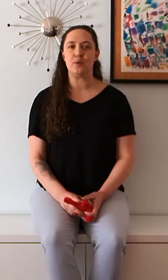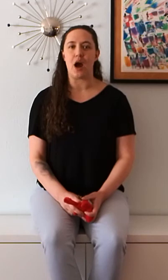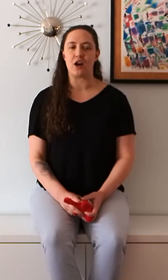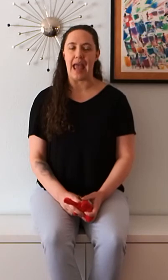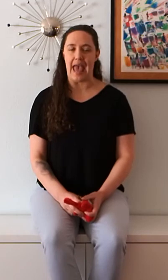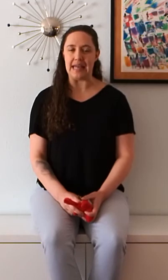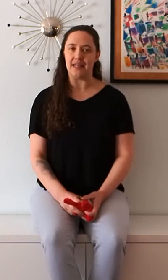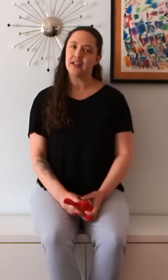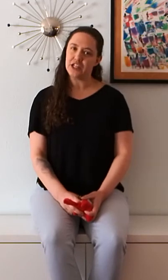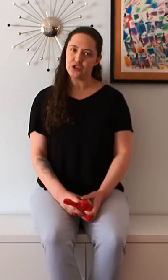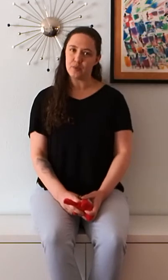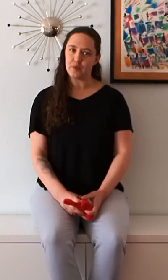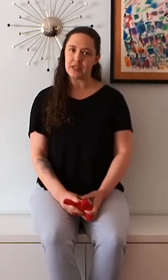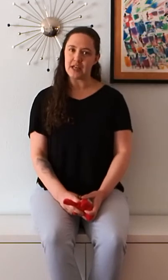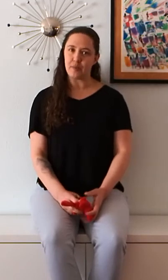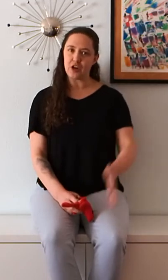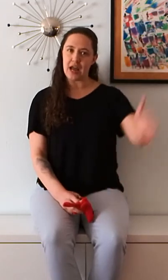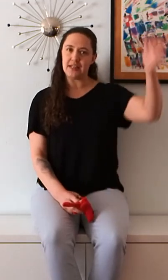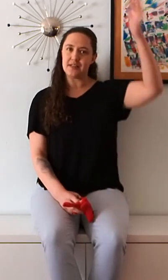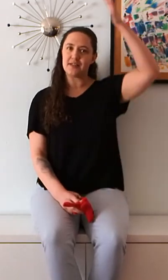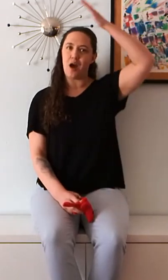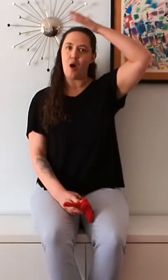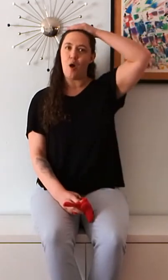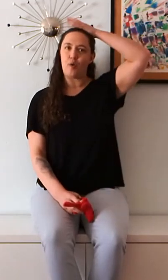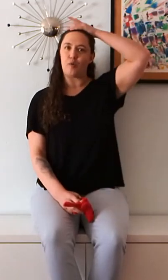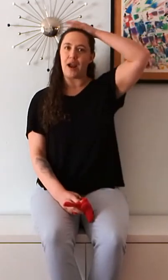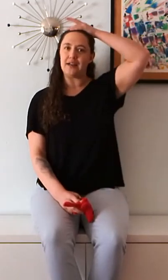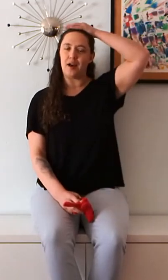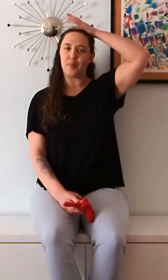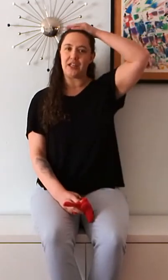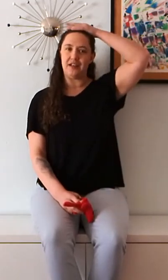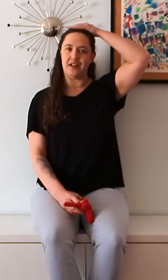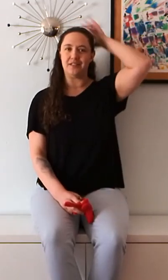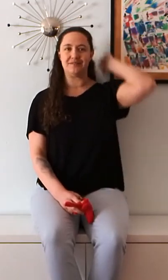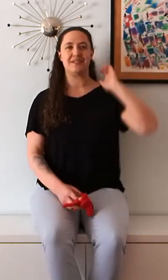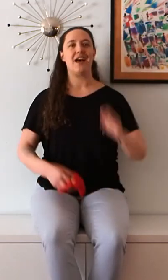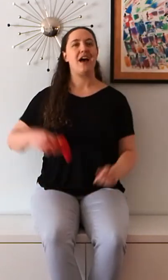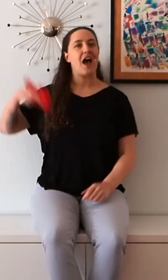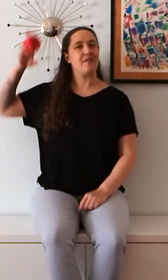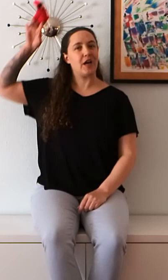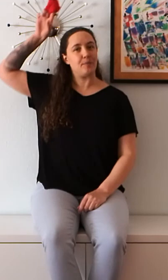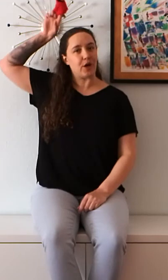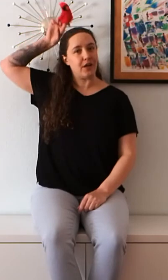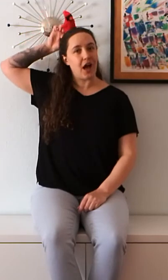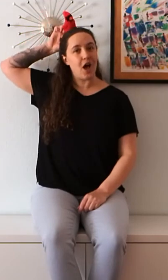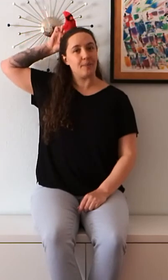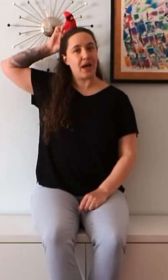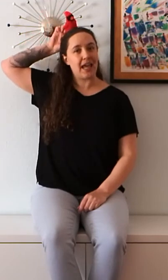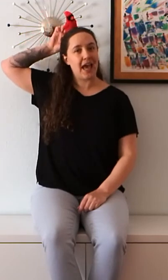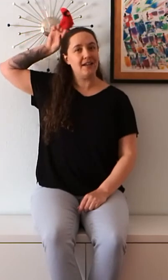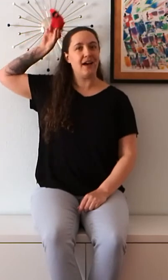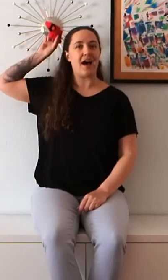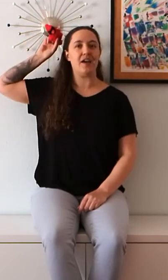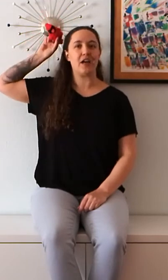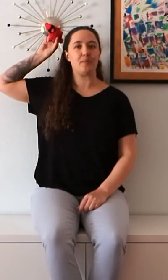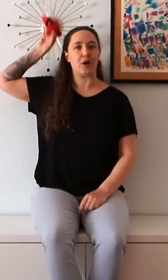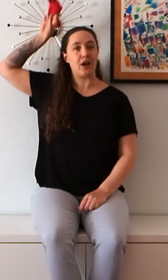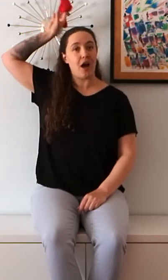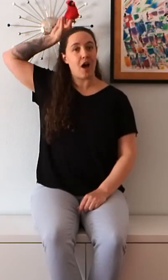our head. Can you show me where the top of your head is? Right up here. I've got a bird on my head. I've got a bird on